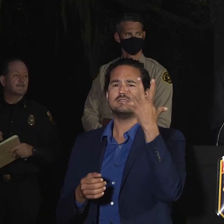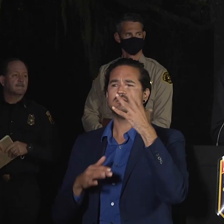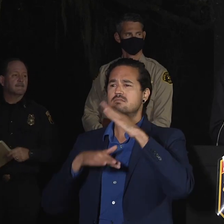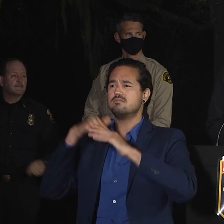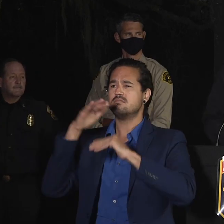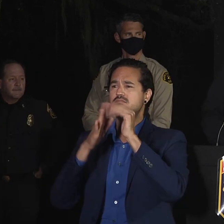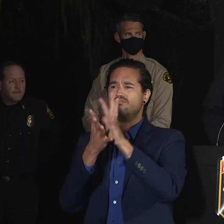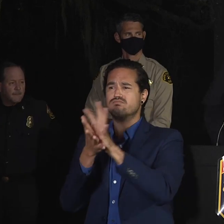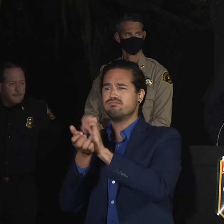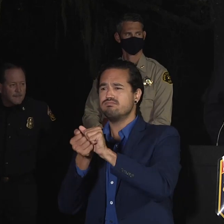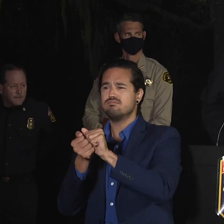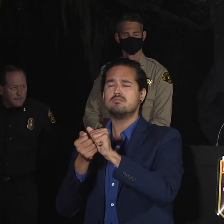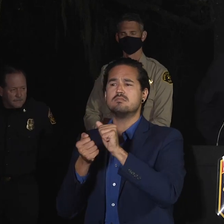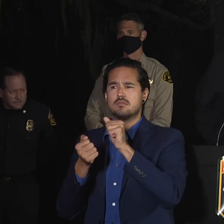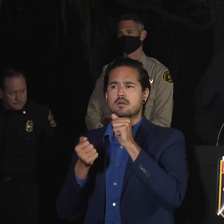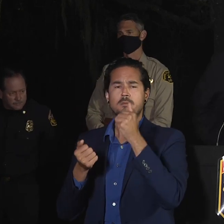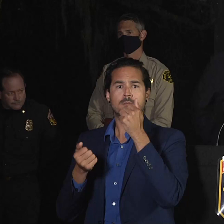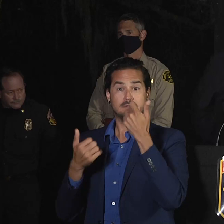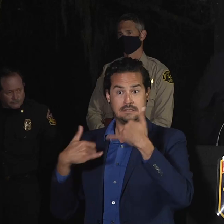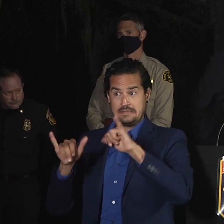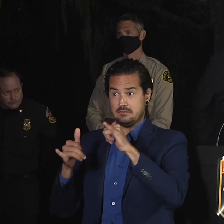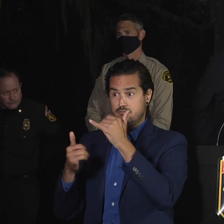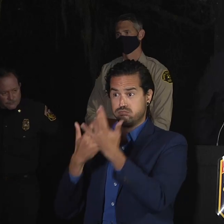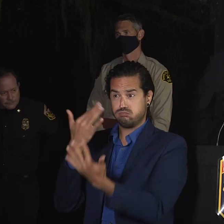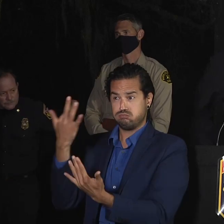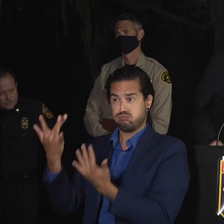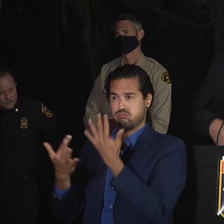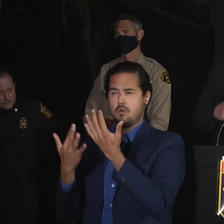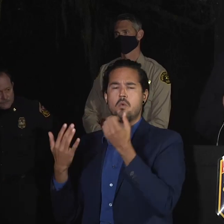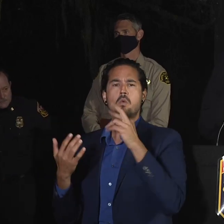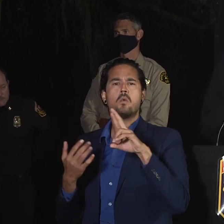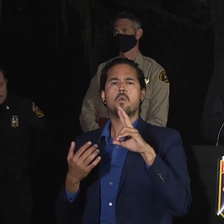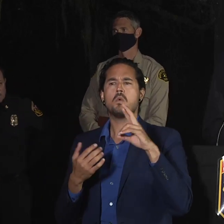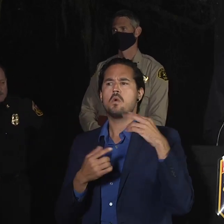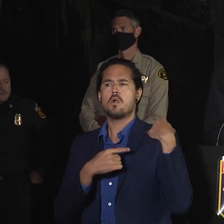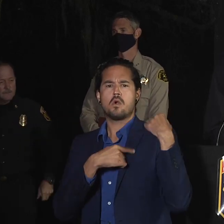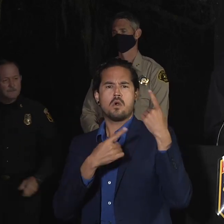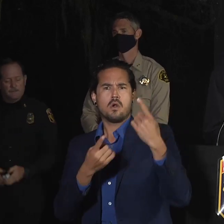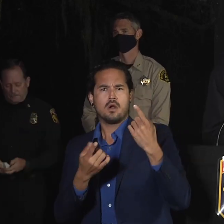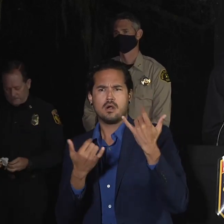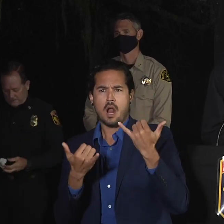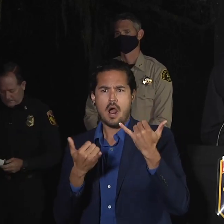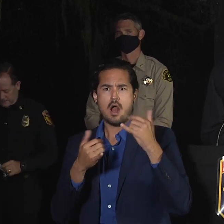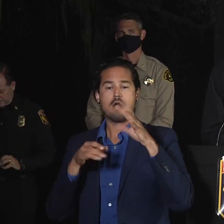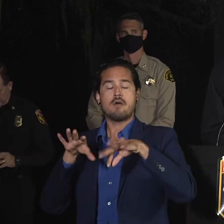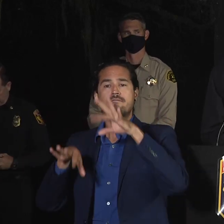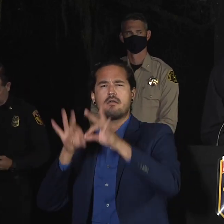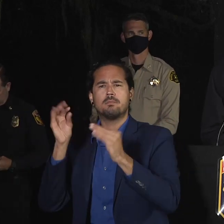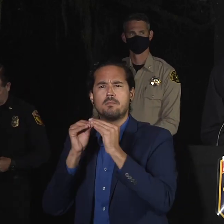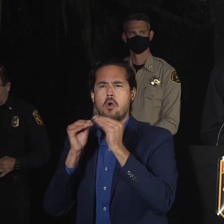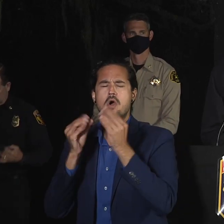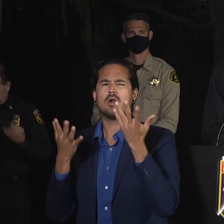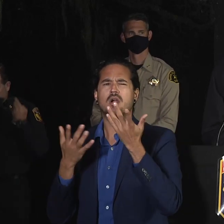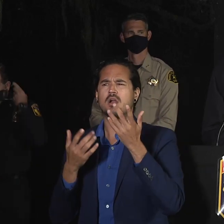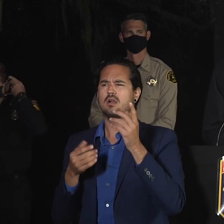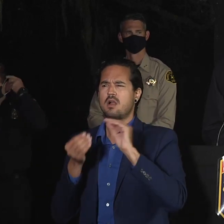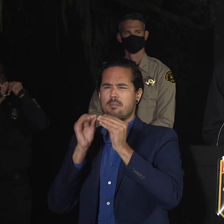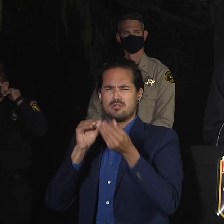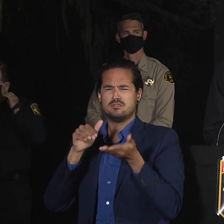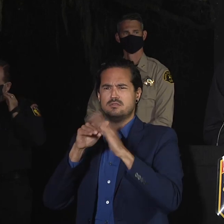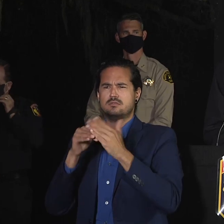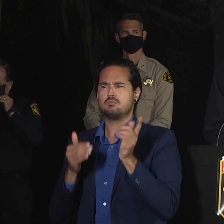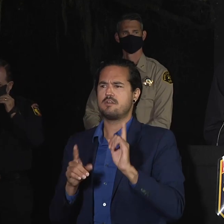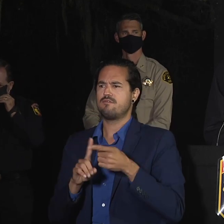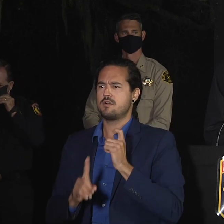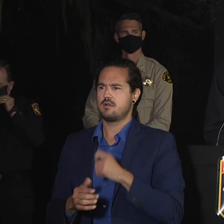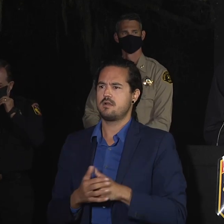in there and now just looking at homes that were maybe burned days ago? Yes, the question is related to homes that have been destroyed. And there's damage